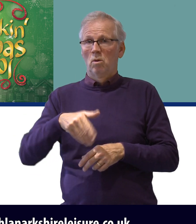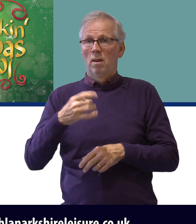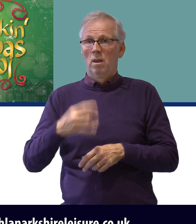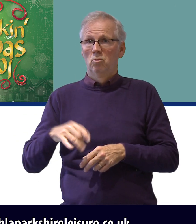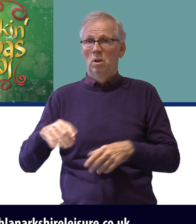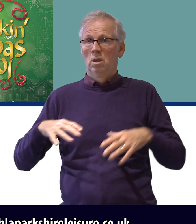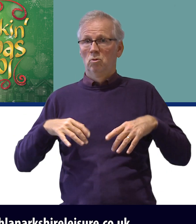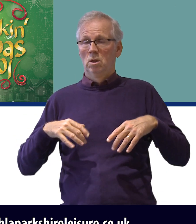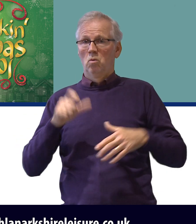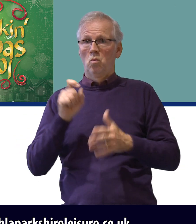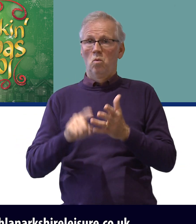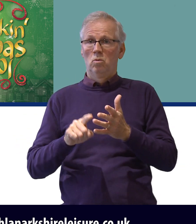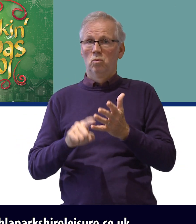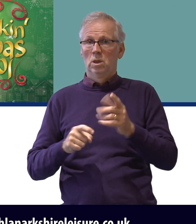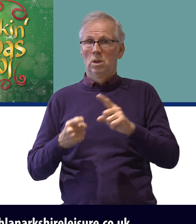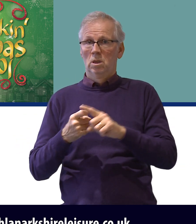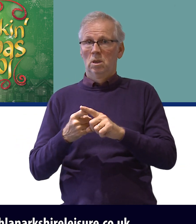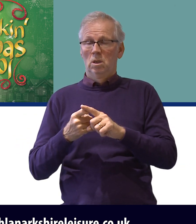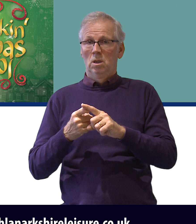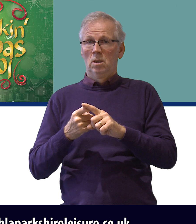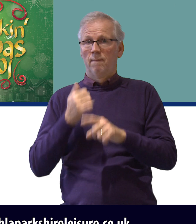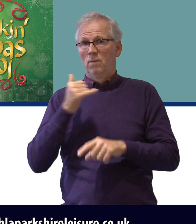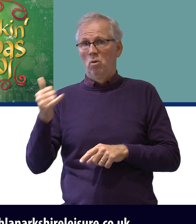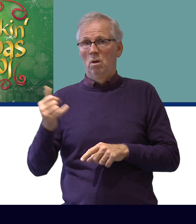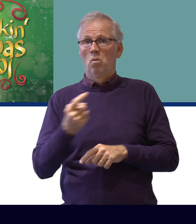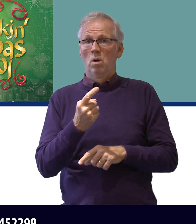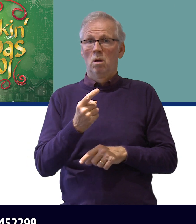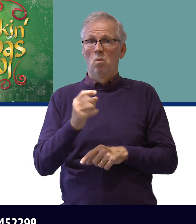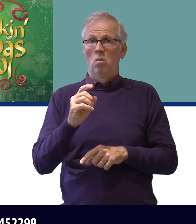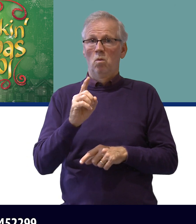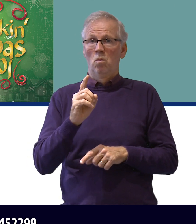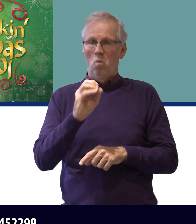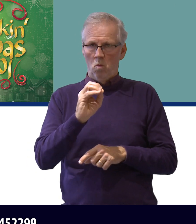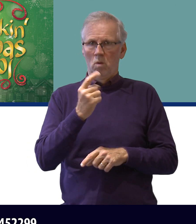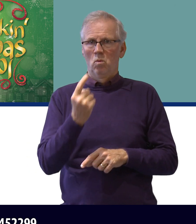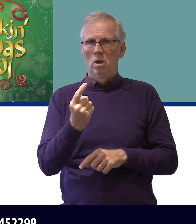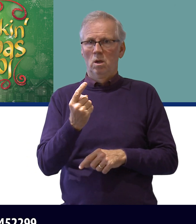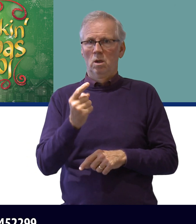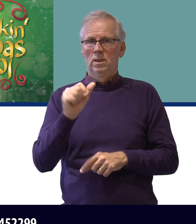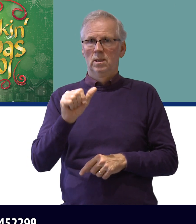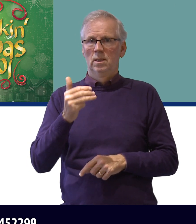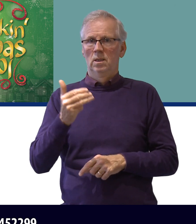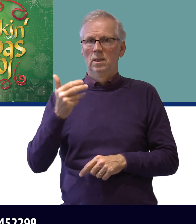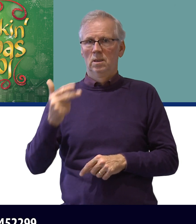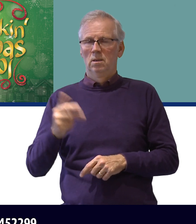SouthLanarkshireLedger.co.uk Phone 01698